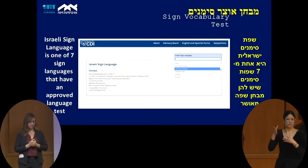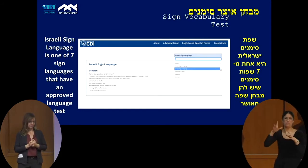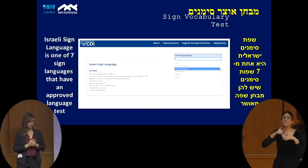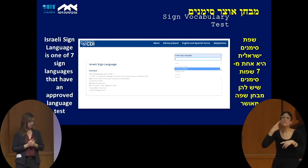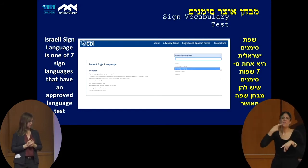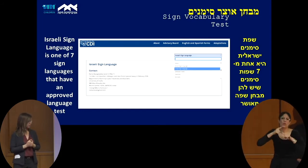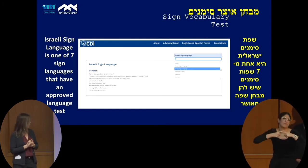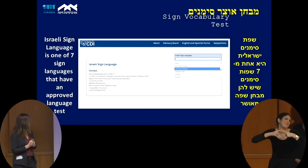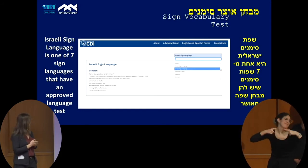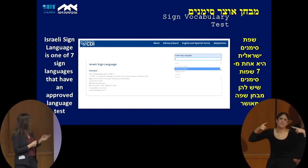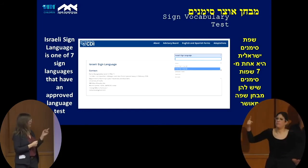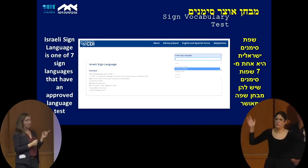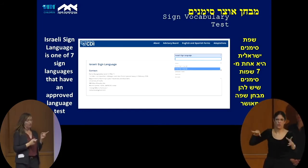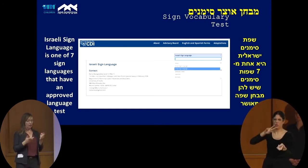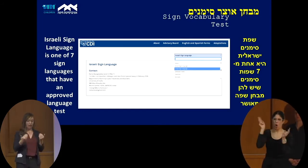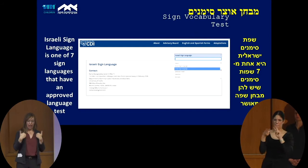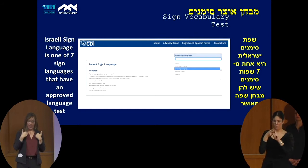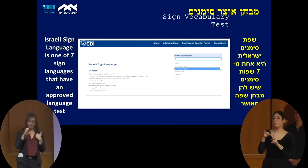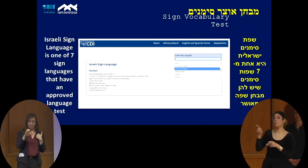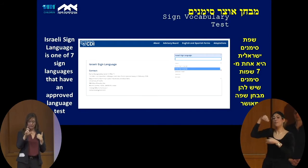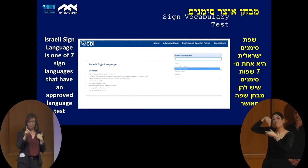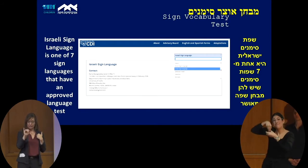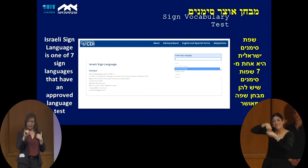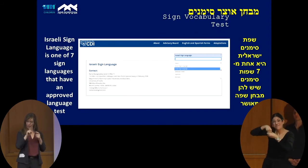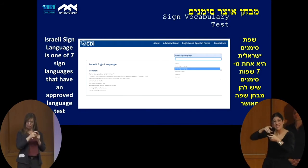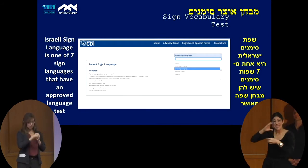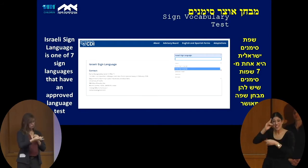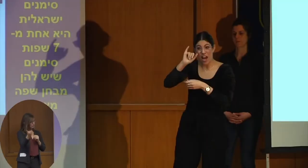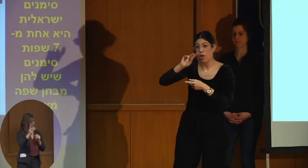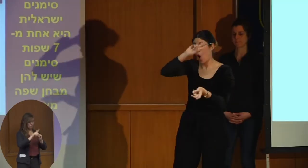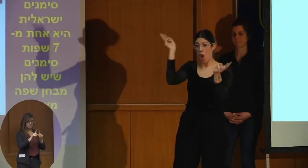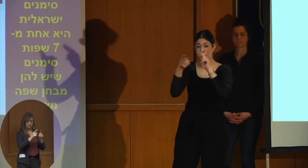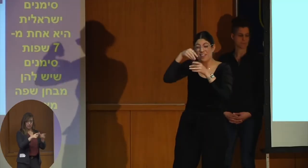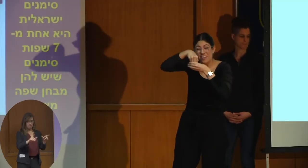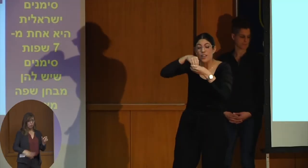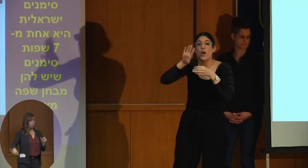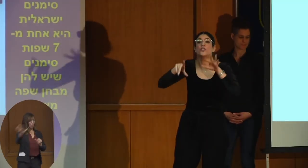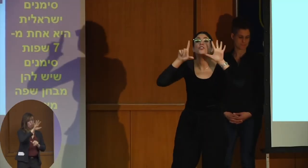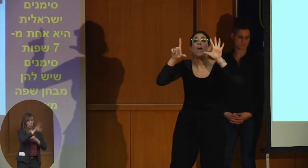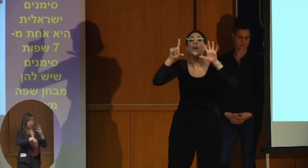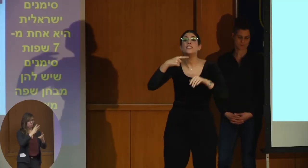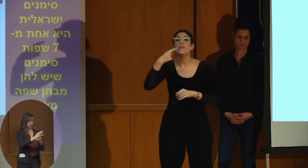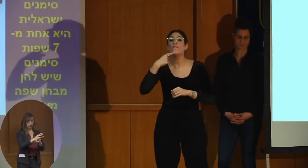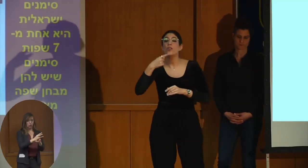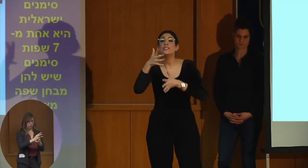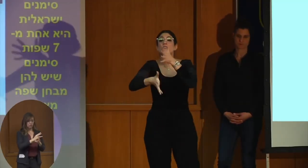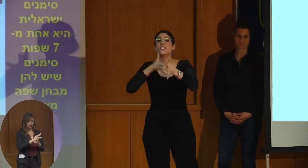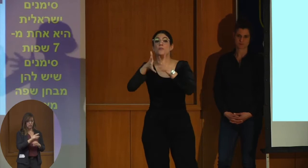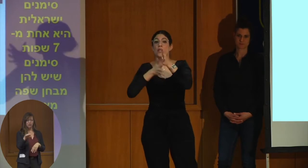They have the CDI in several different languages all around the world. The CDI has seven different